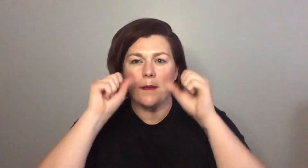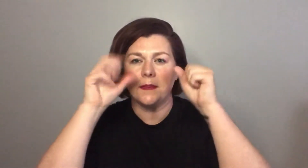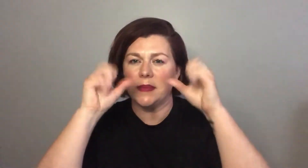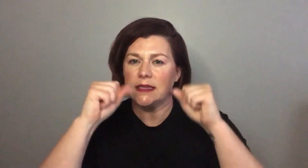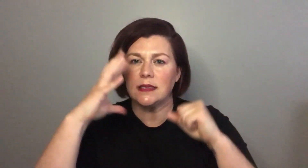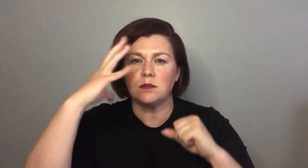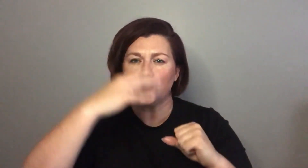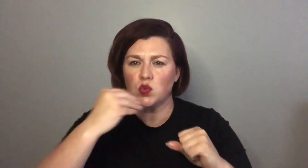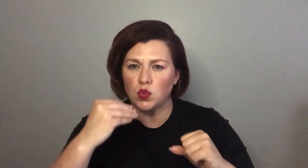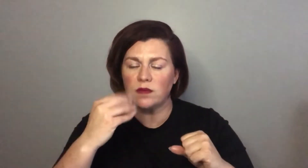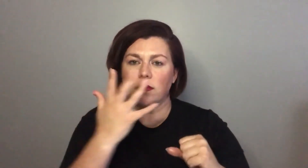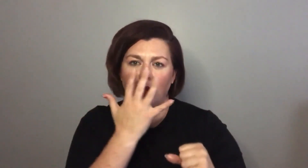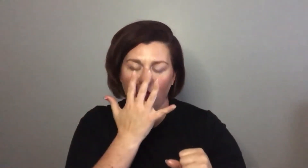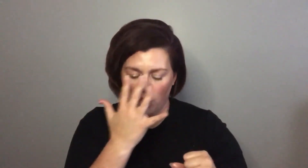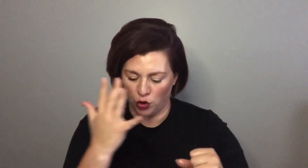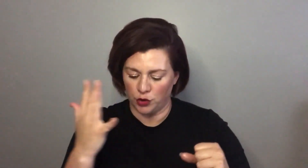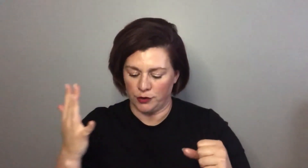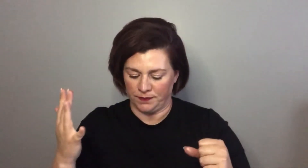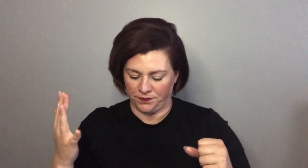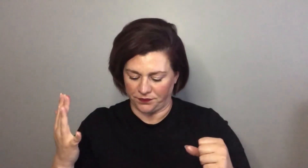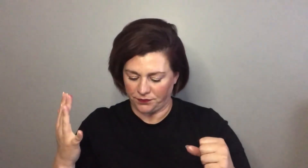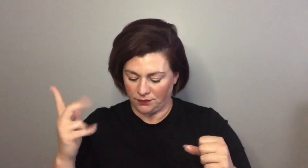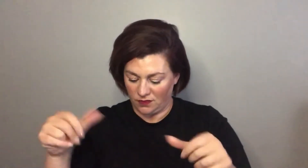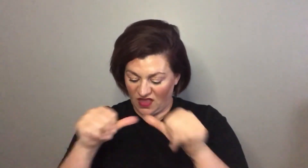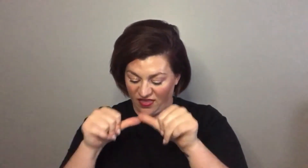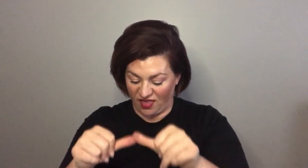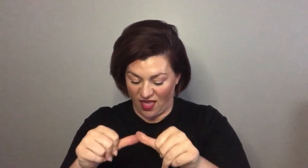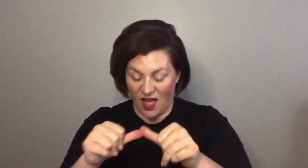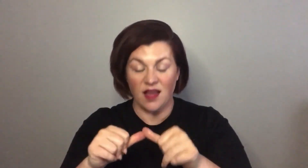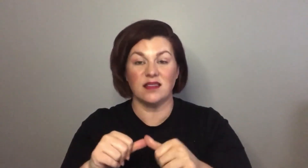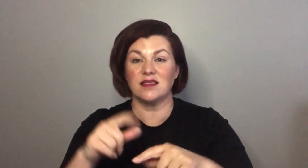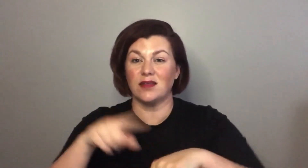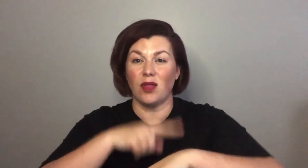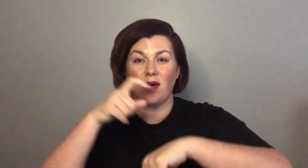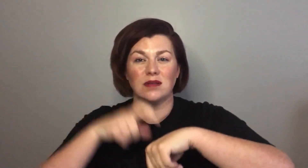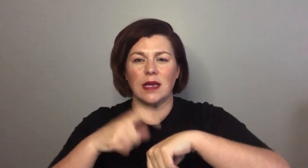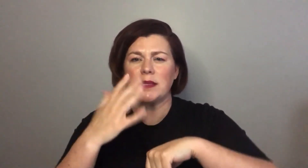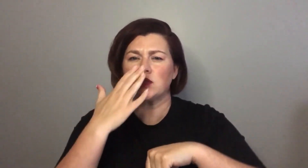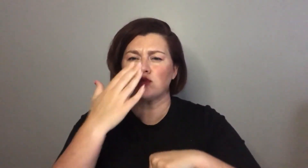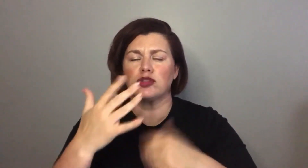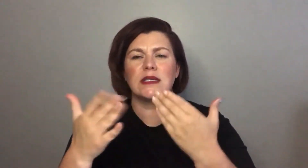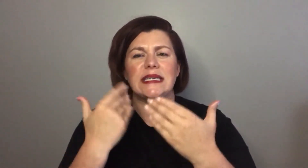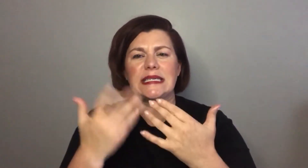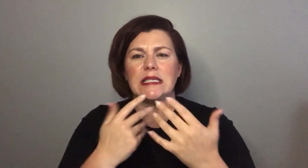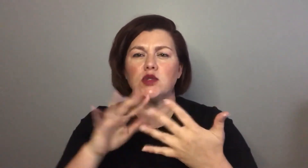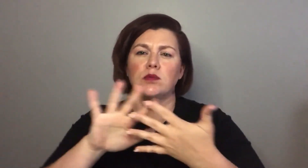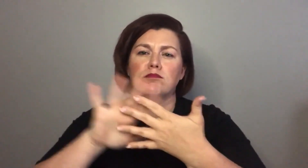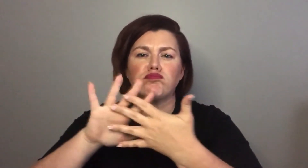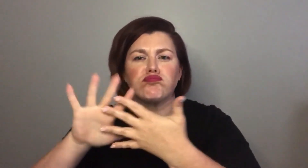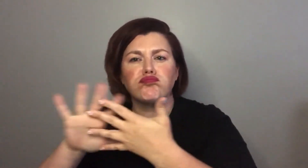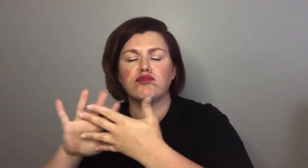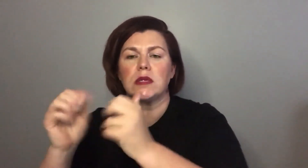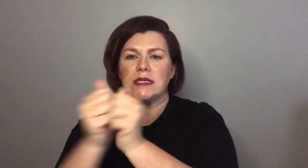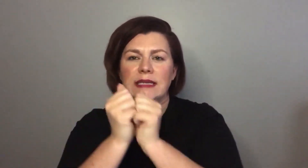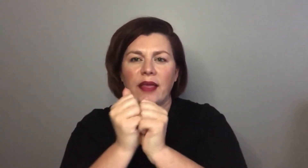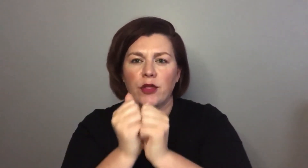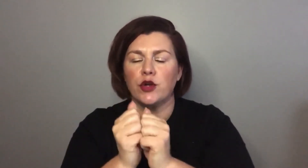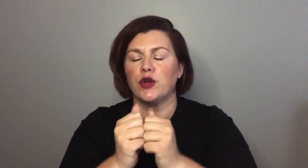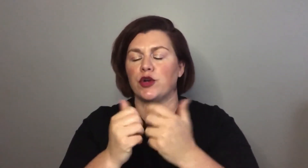it's just such amazing beautiful colors they're long lasting they're incredibly easy to